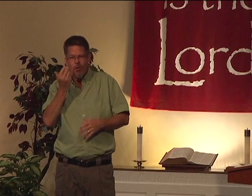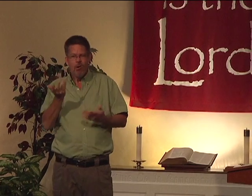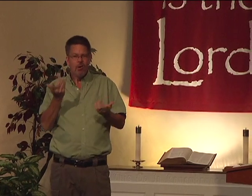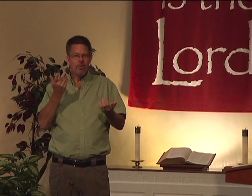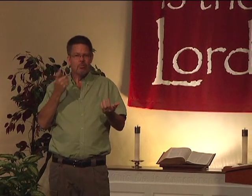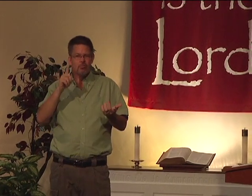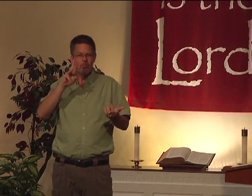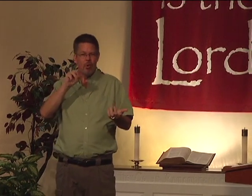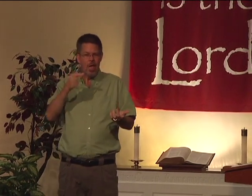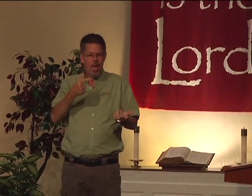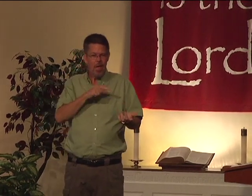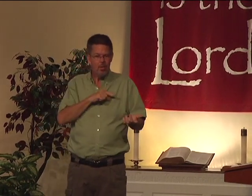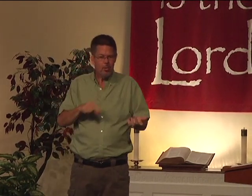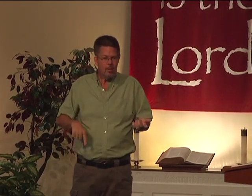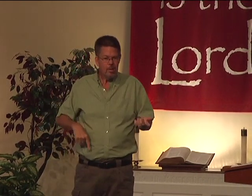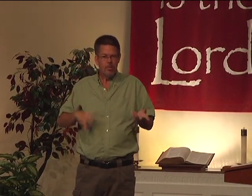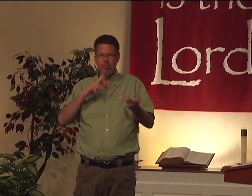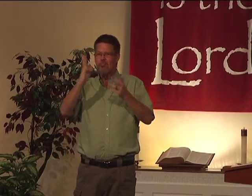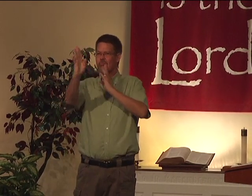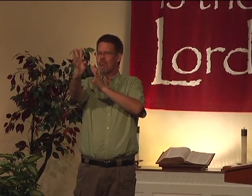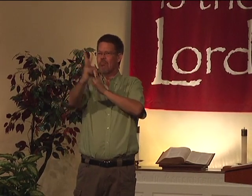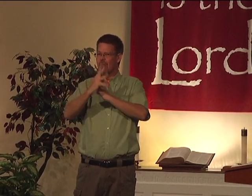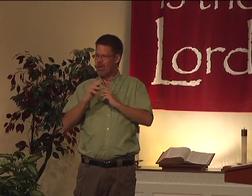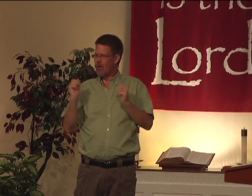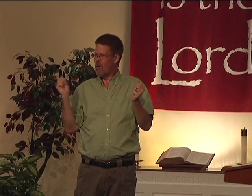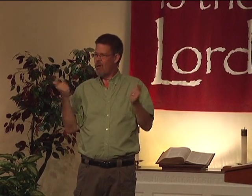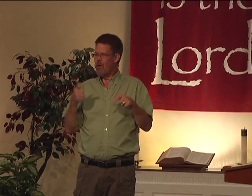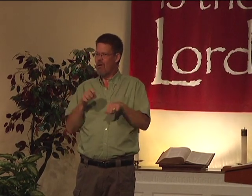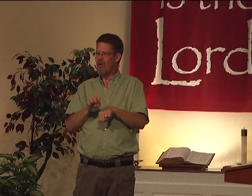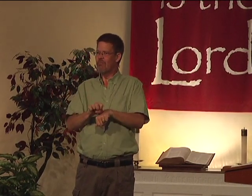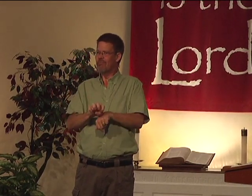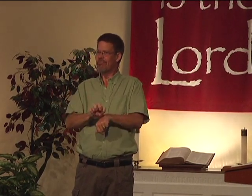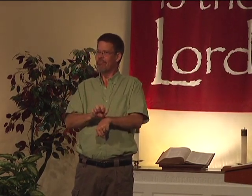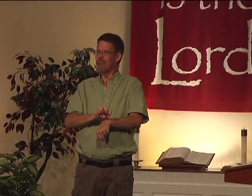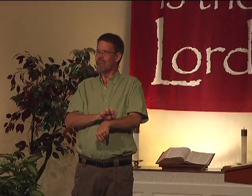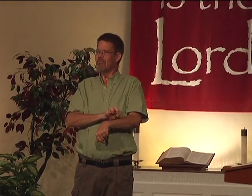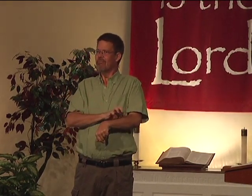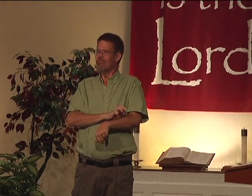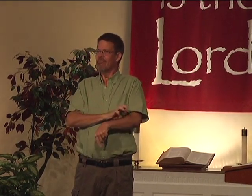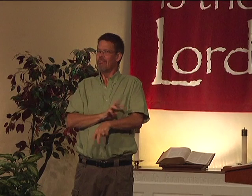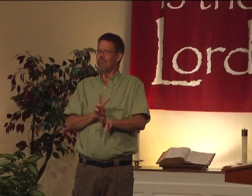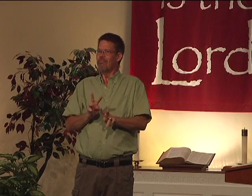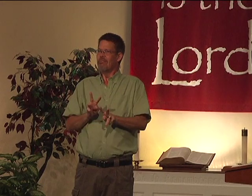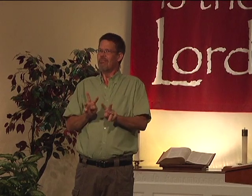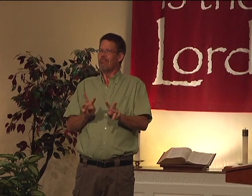If there was a line of prostitutes, drag queens, or whatever, they all came in. People would go, okay,